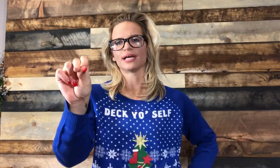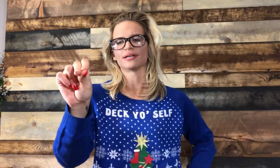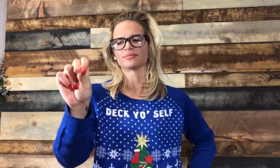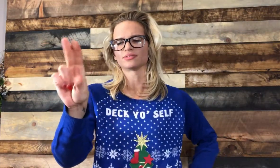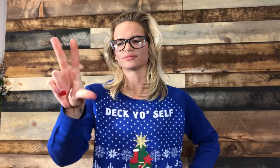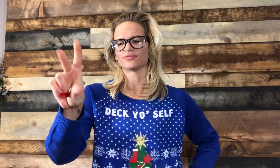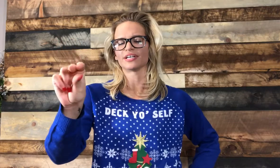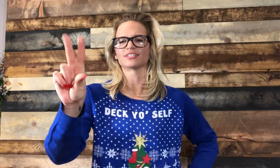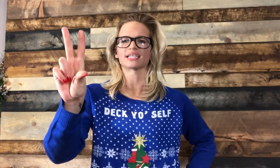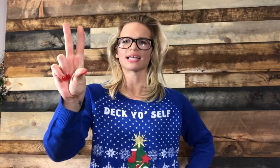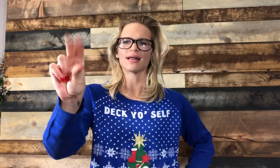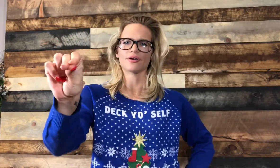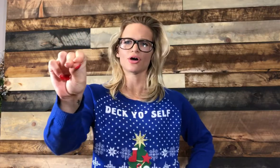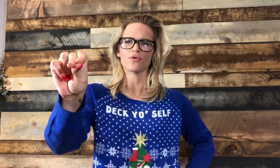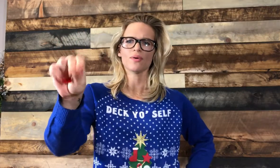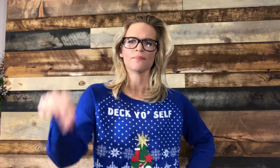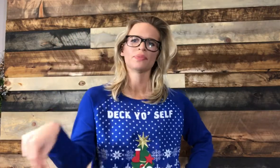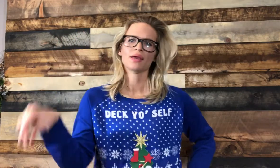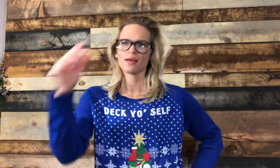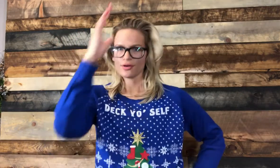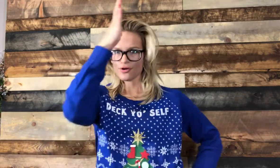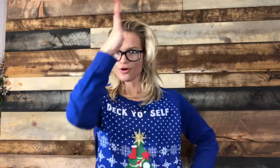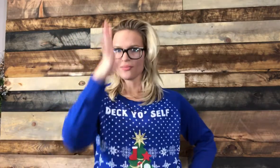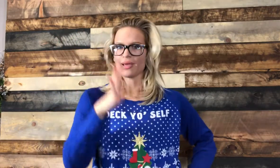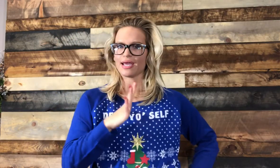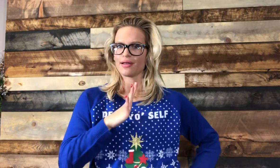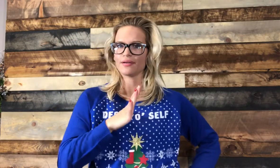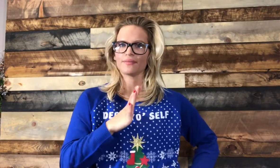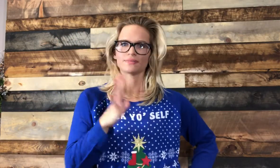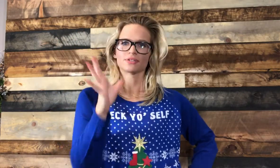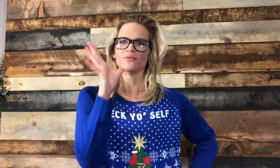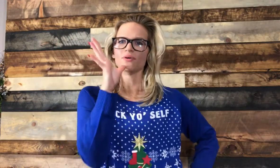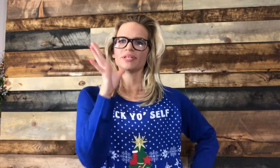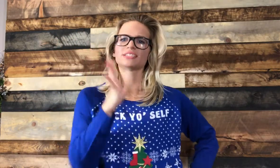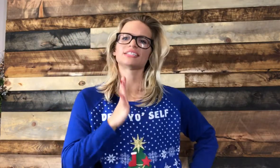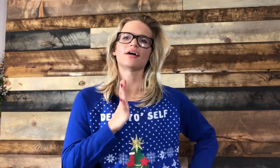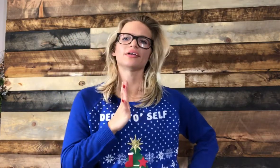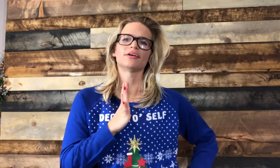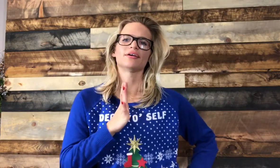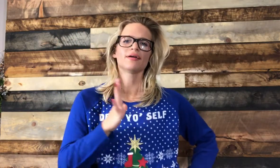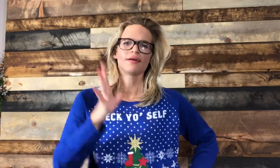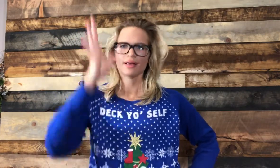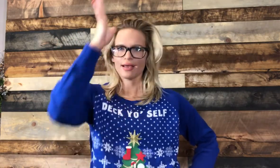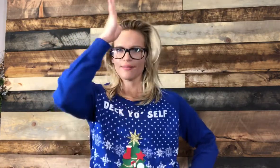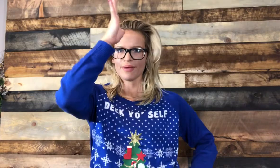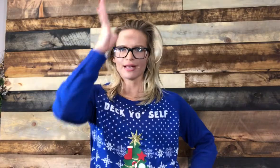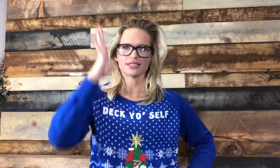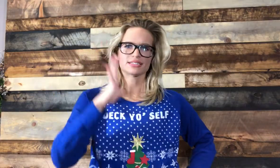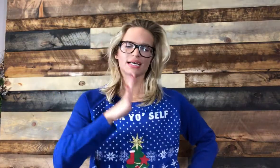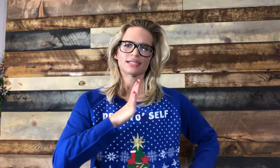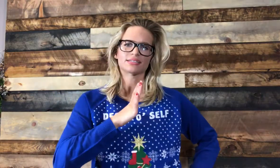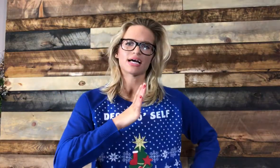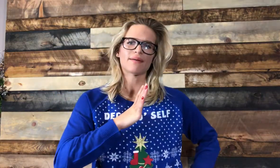fingers like that. No, no man. So woman is down here. And man is at the top.